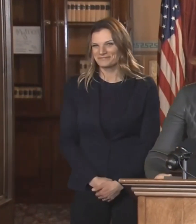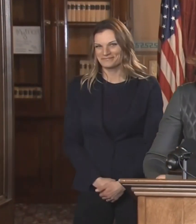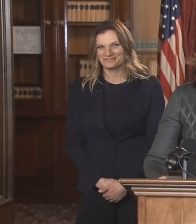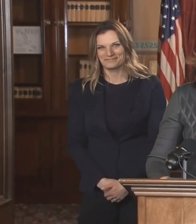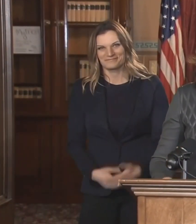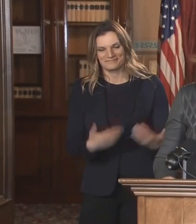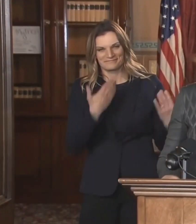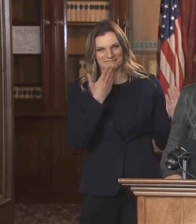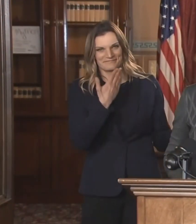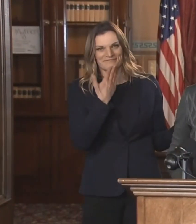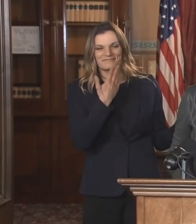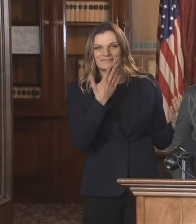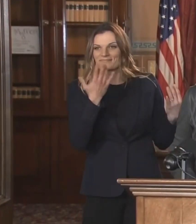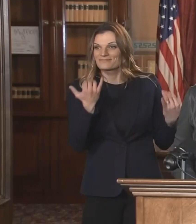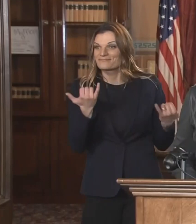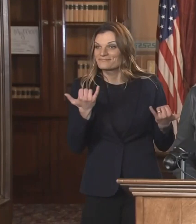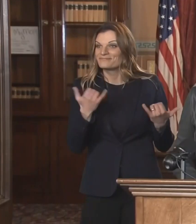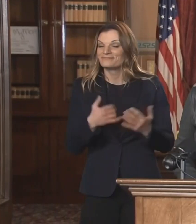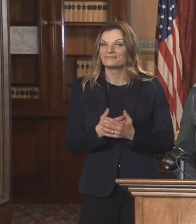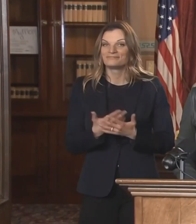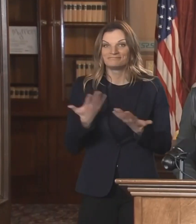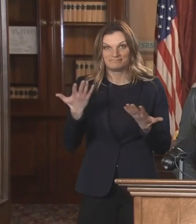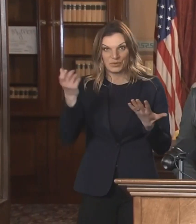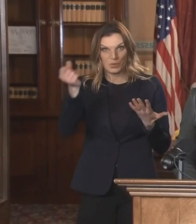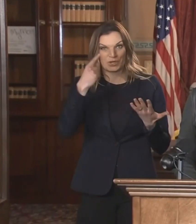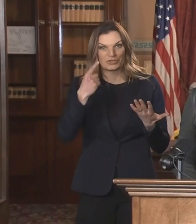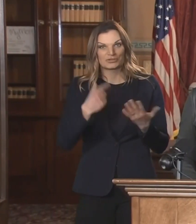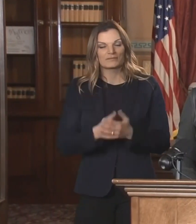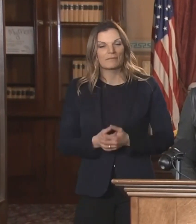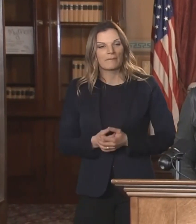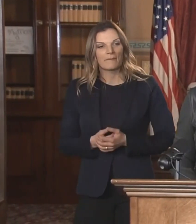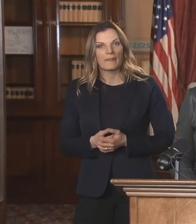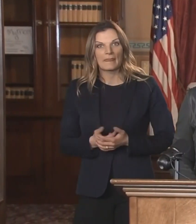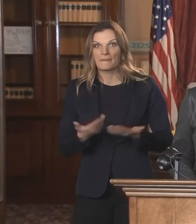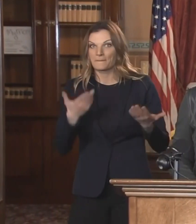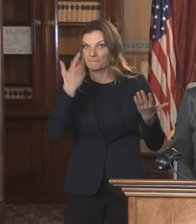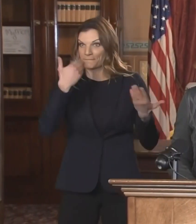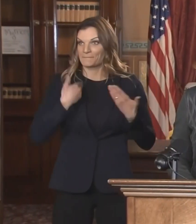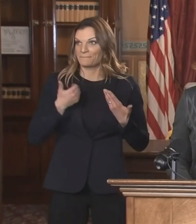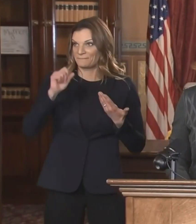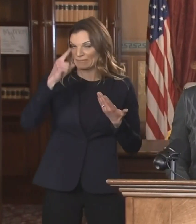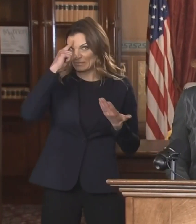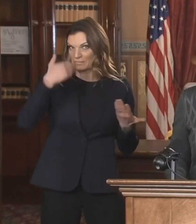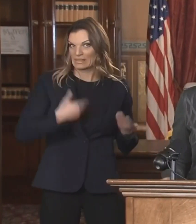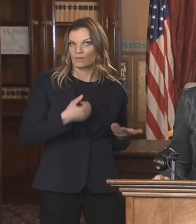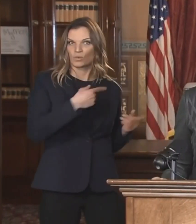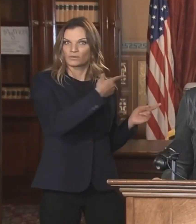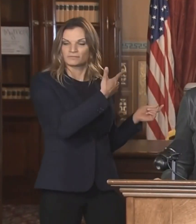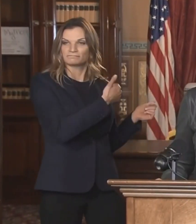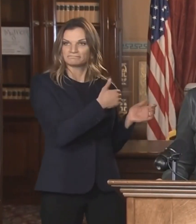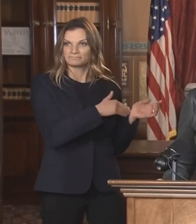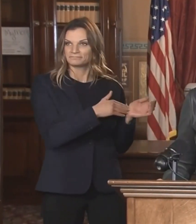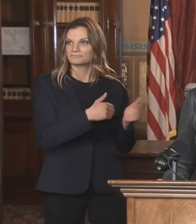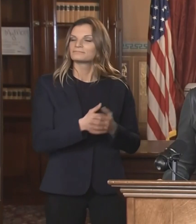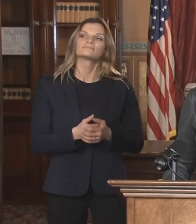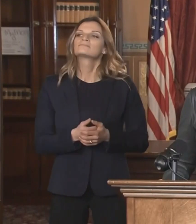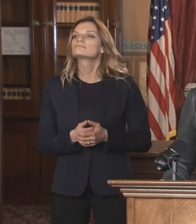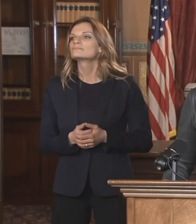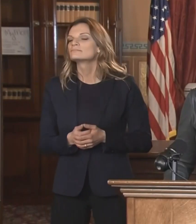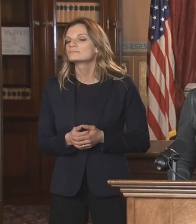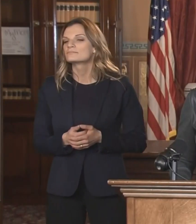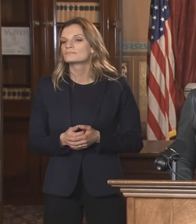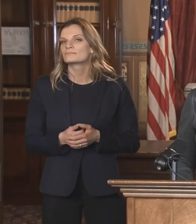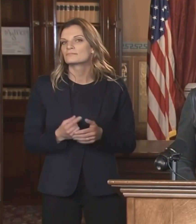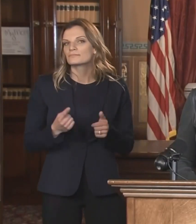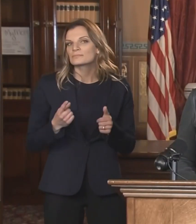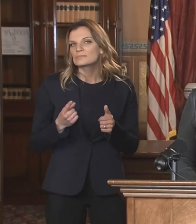Thank you, Dr. J. With that, happy to open it up for some questions for either me or Dr. Kaldun. All right, great governor.